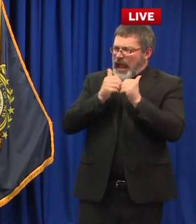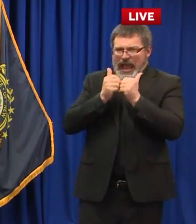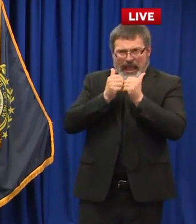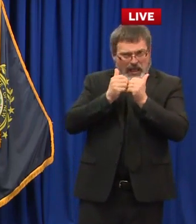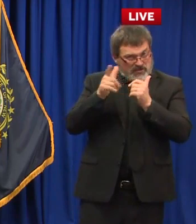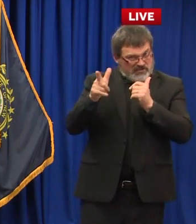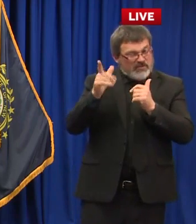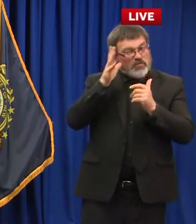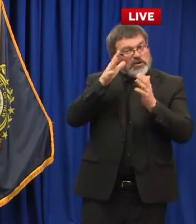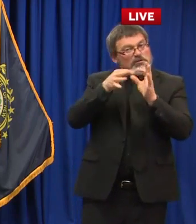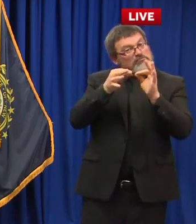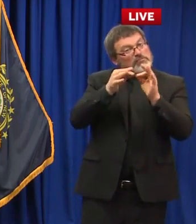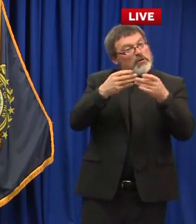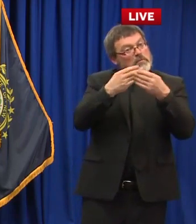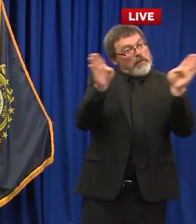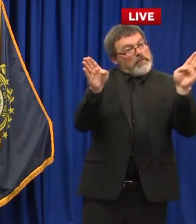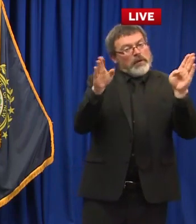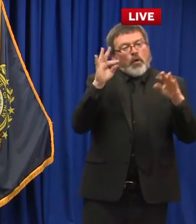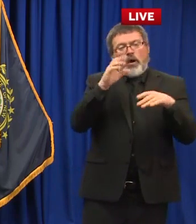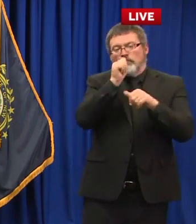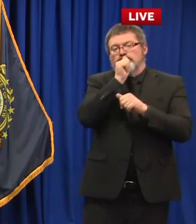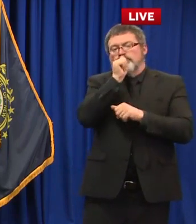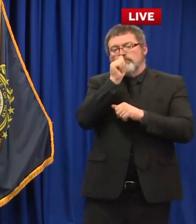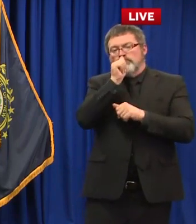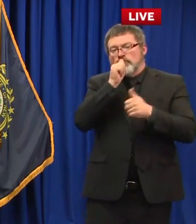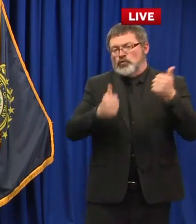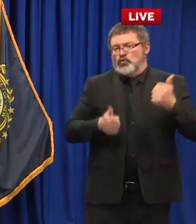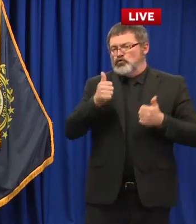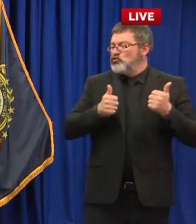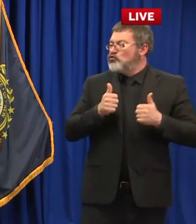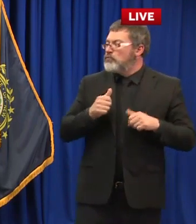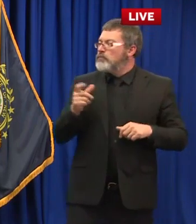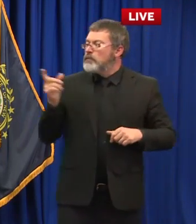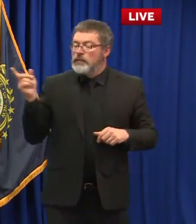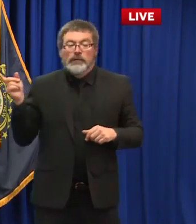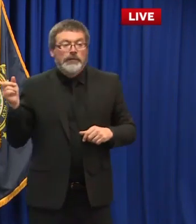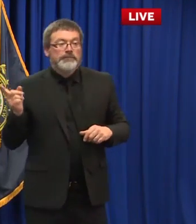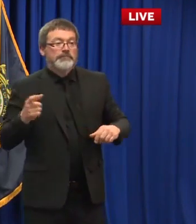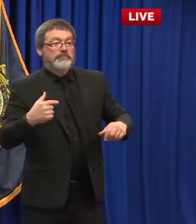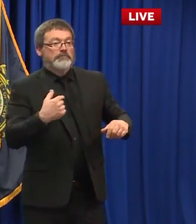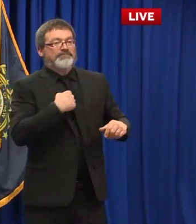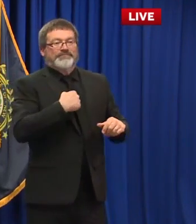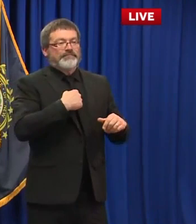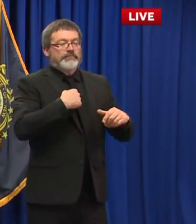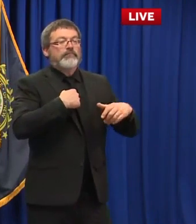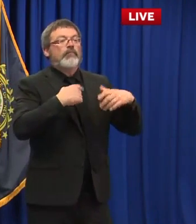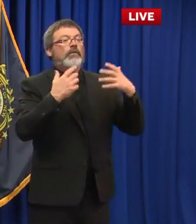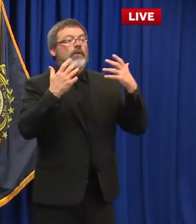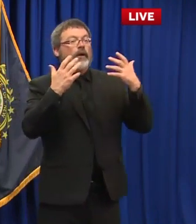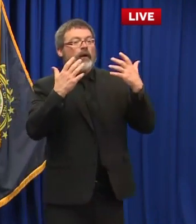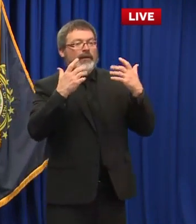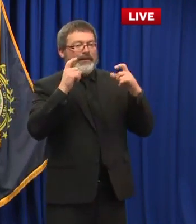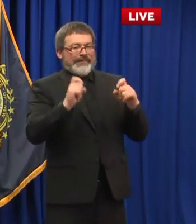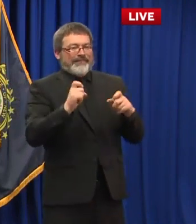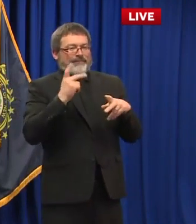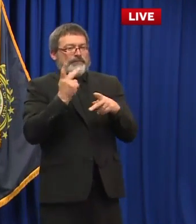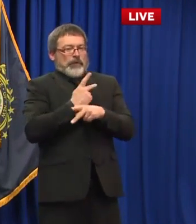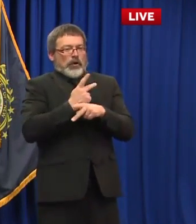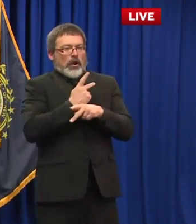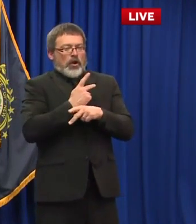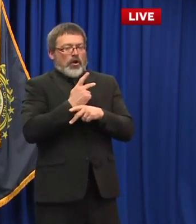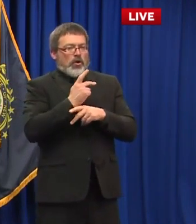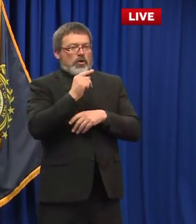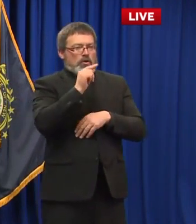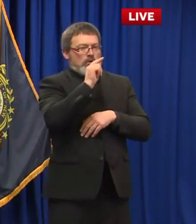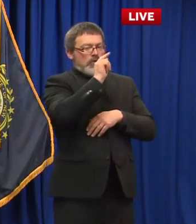the budgets first looking at all the programs of the state looking for programs that might be duplicative between departments we went through this exercise about three years ago